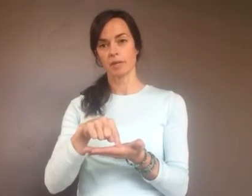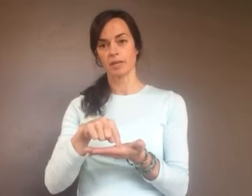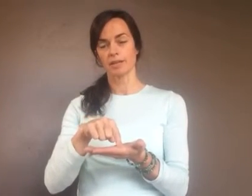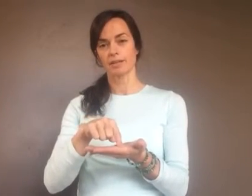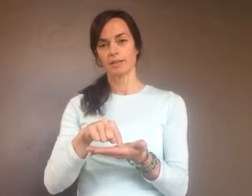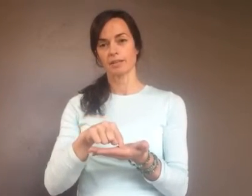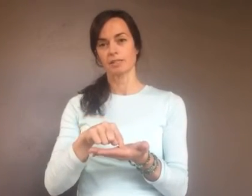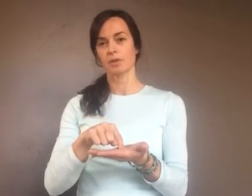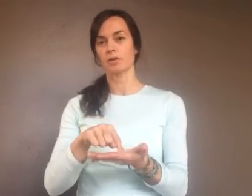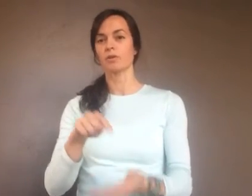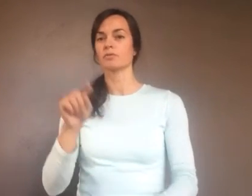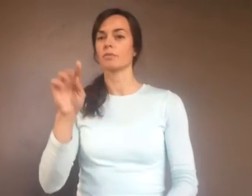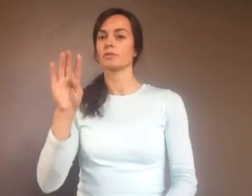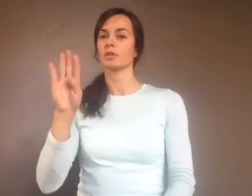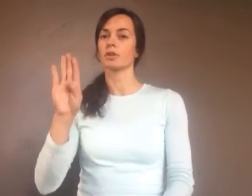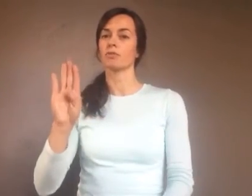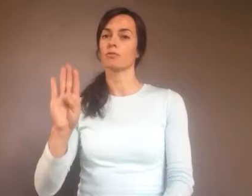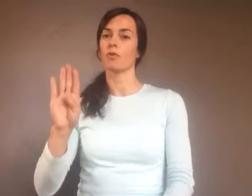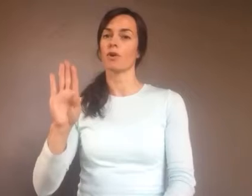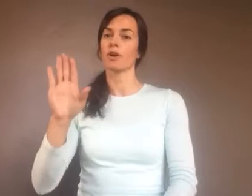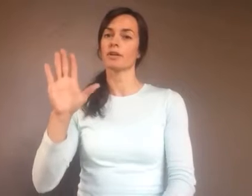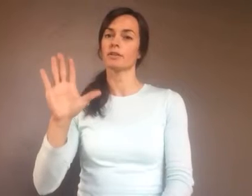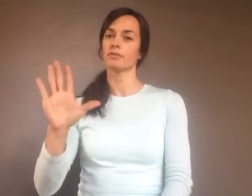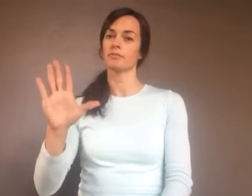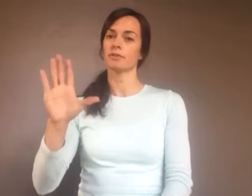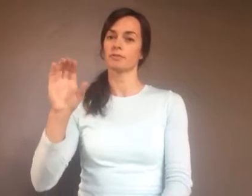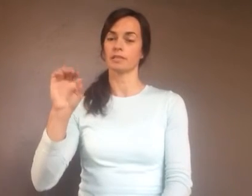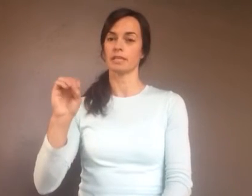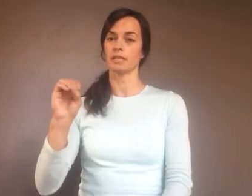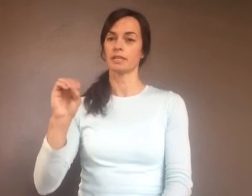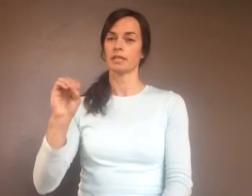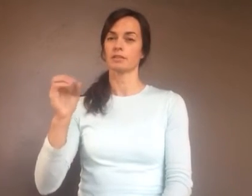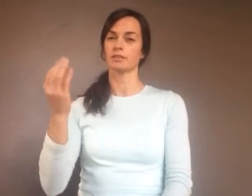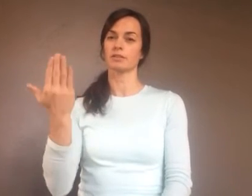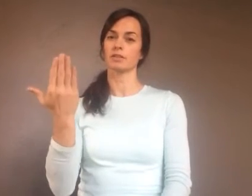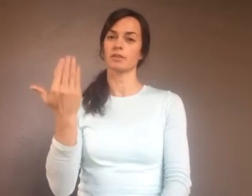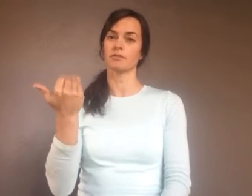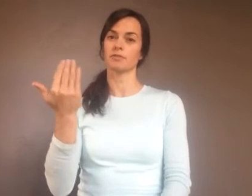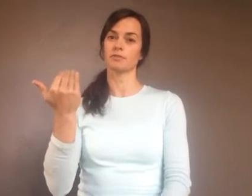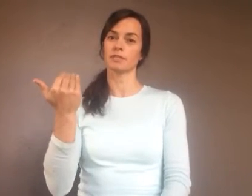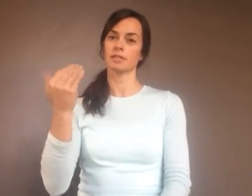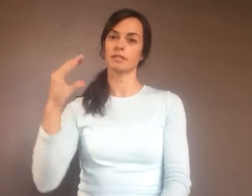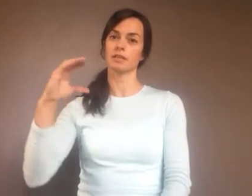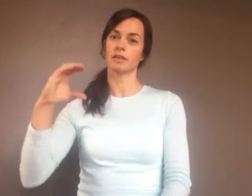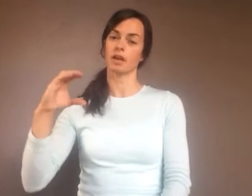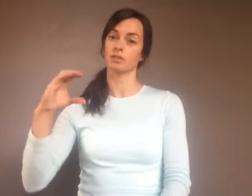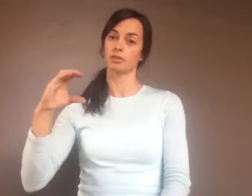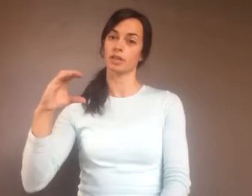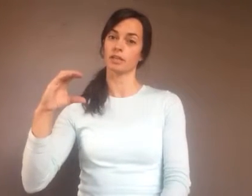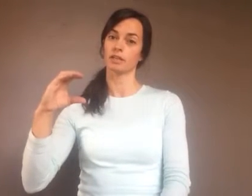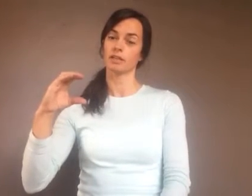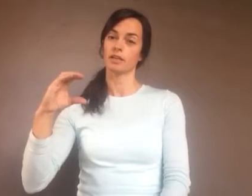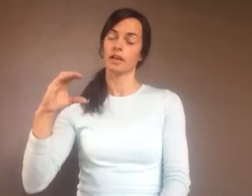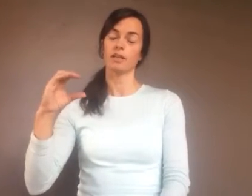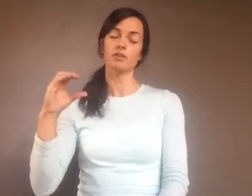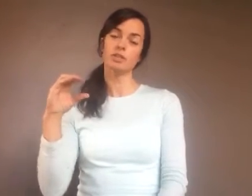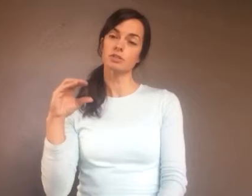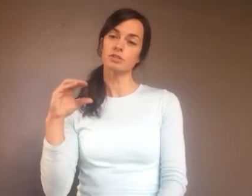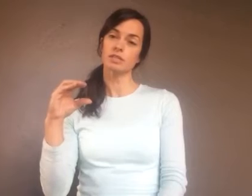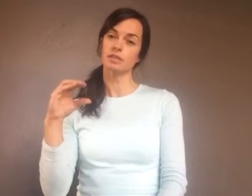period. So it goes from circa 450 to circa 1500. And you can choose to